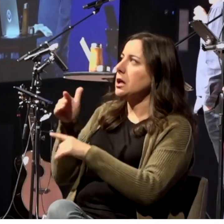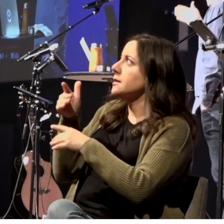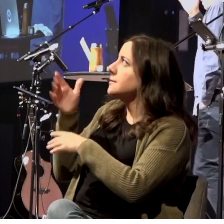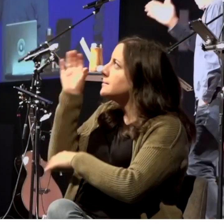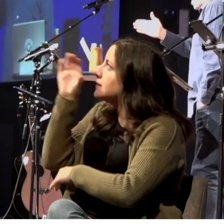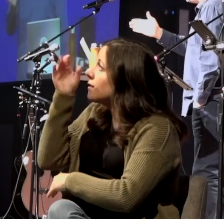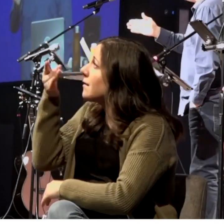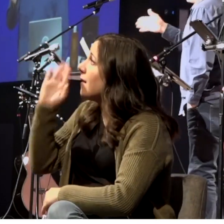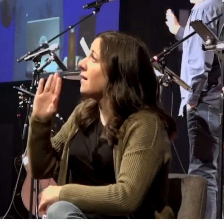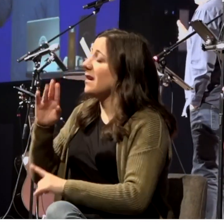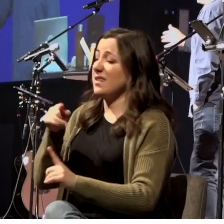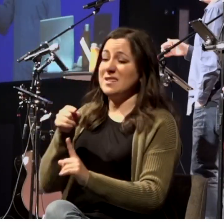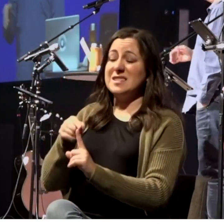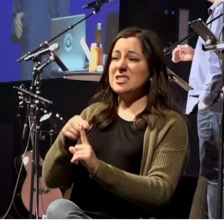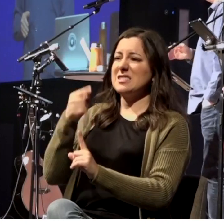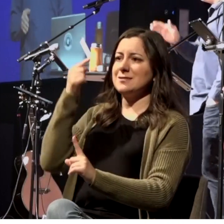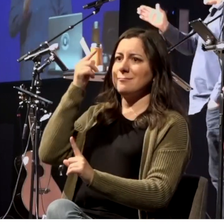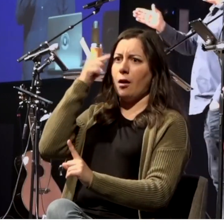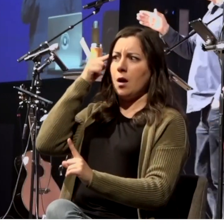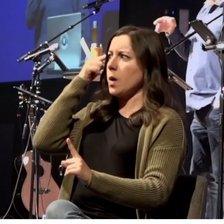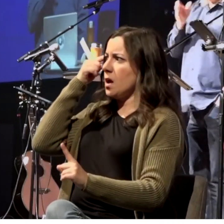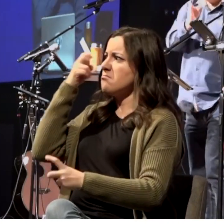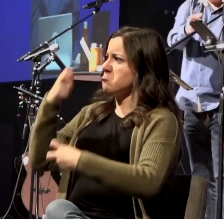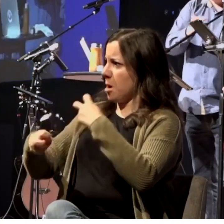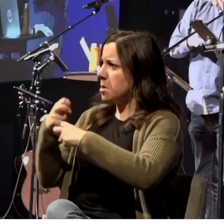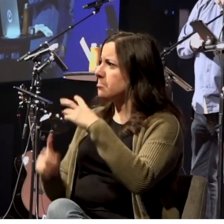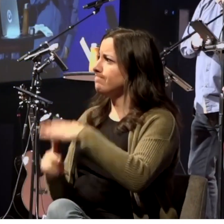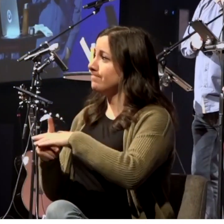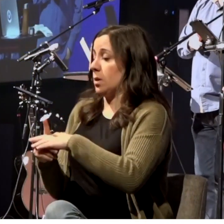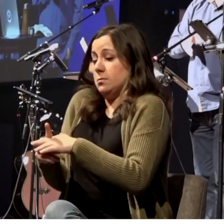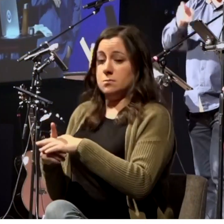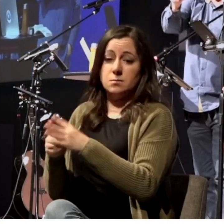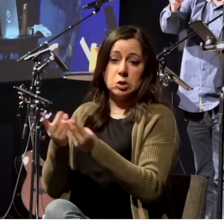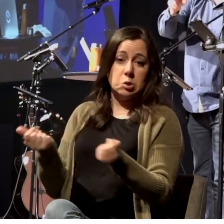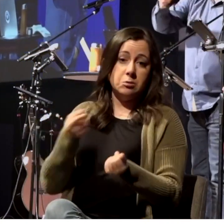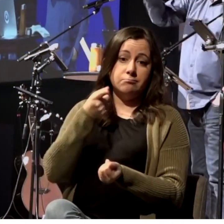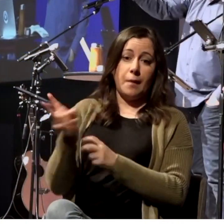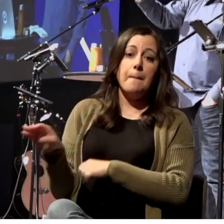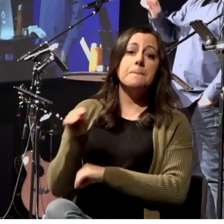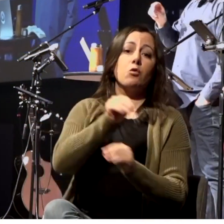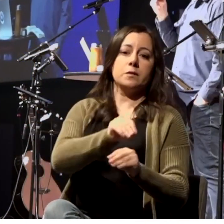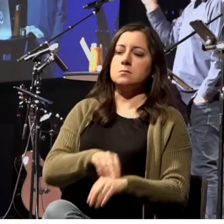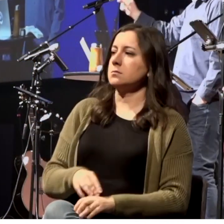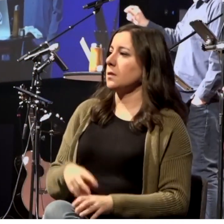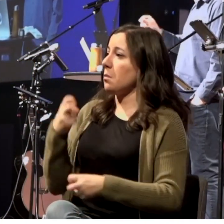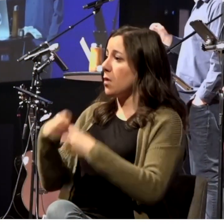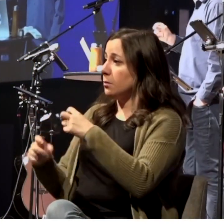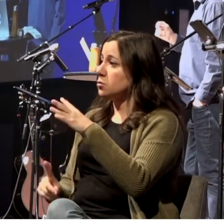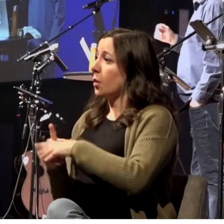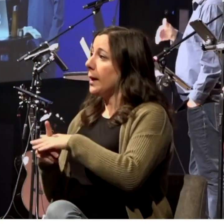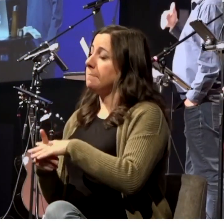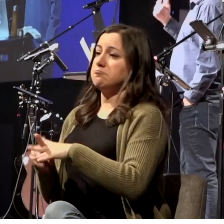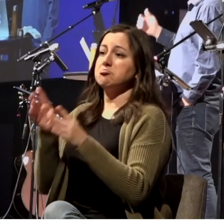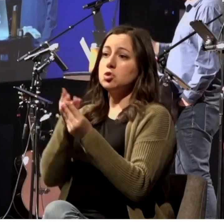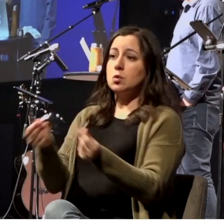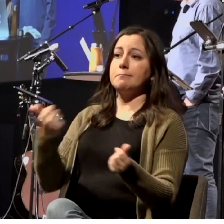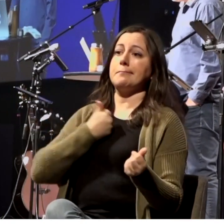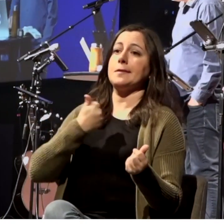Everything is problem, solution. Problem, solution. Problem, solution. I'm gonna manage this. I'm gonna control